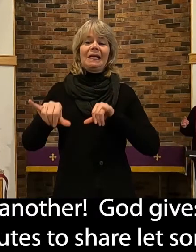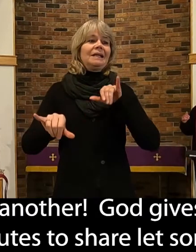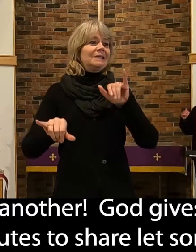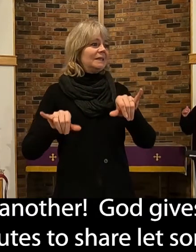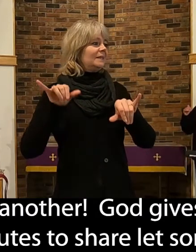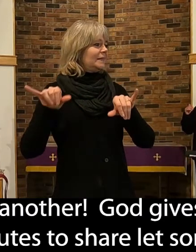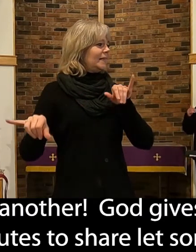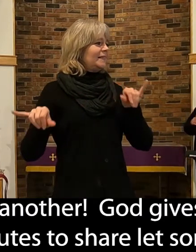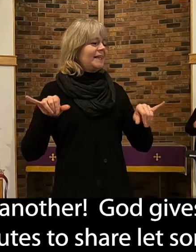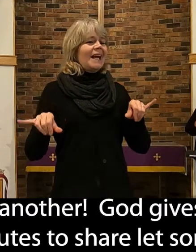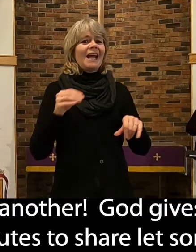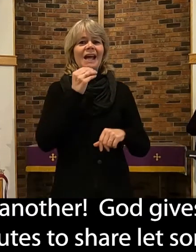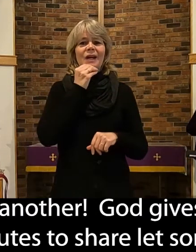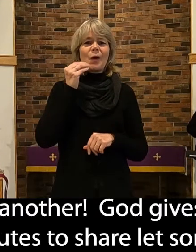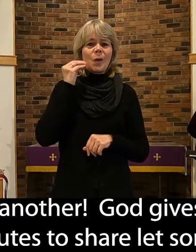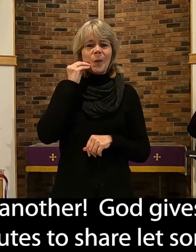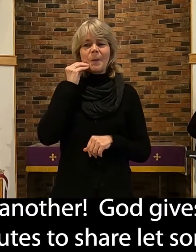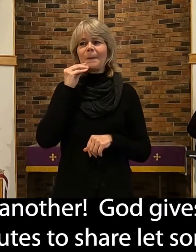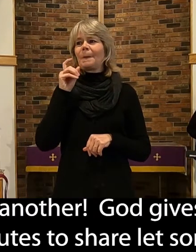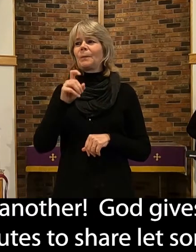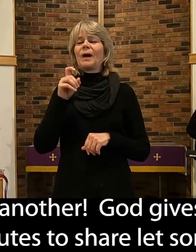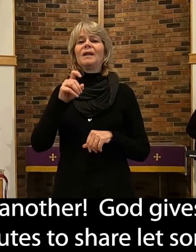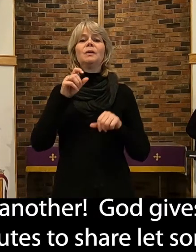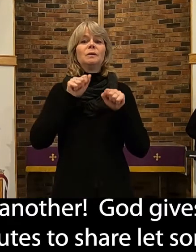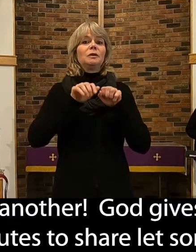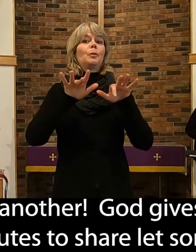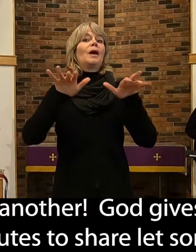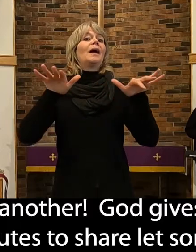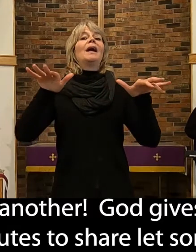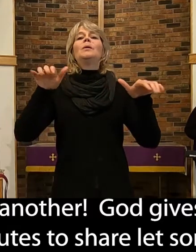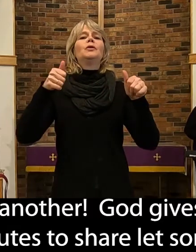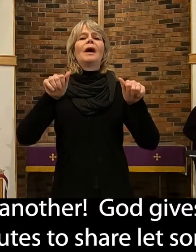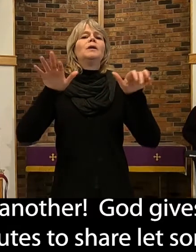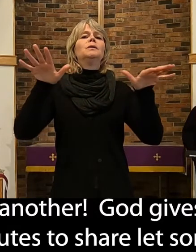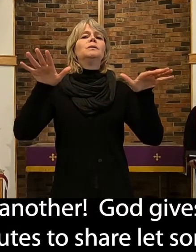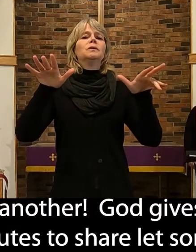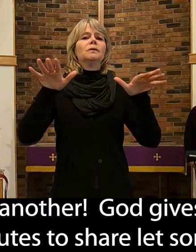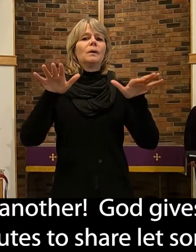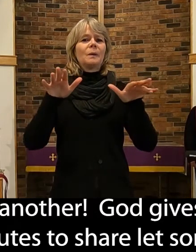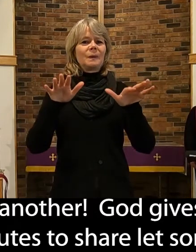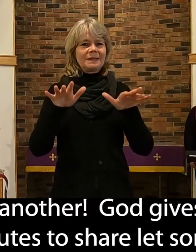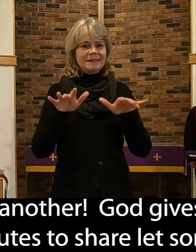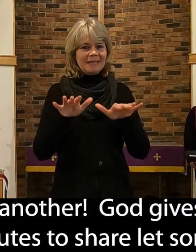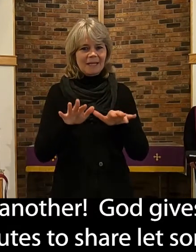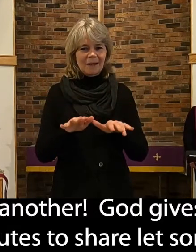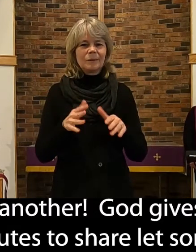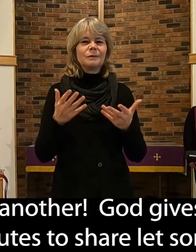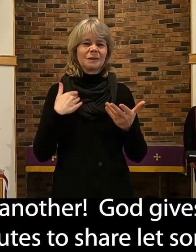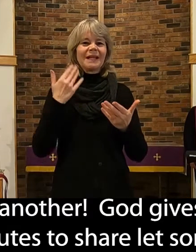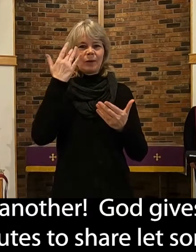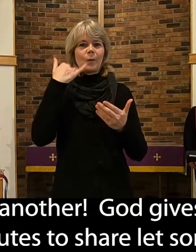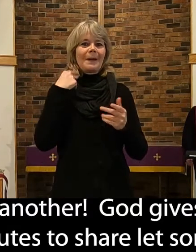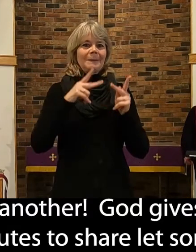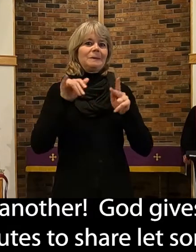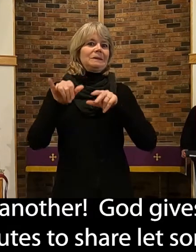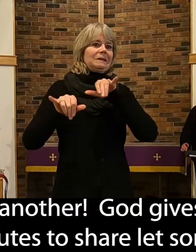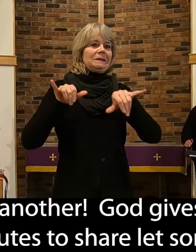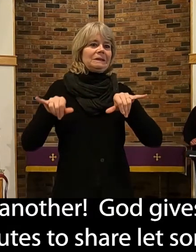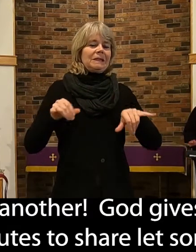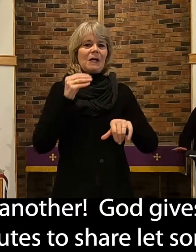slow down the spread of the coronavirus so that we don't all